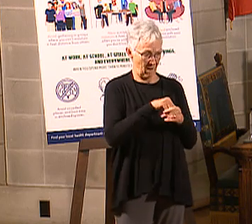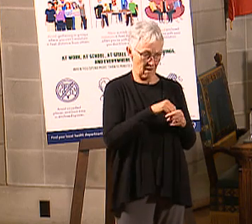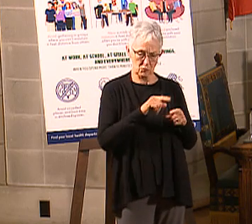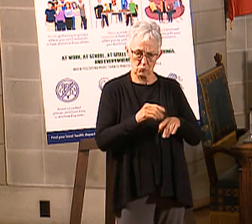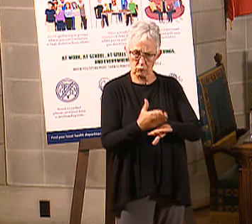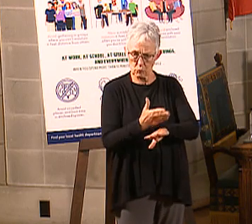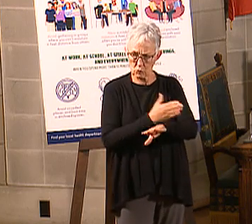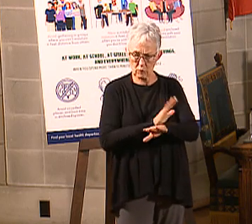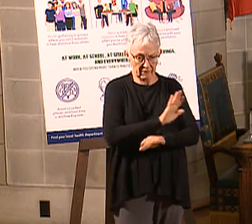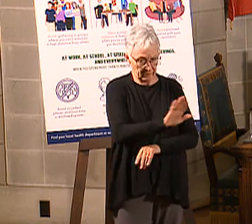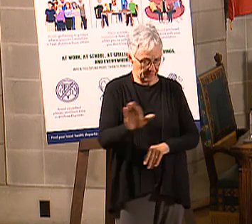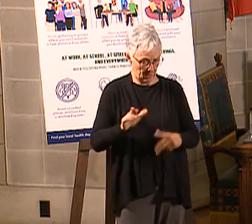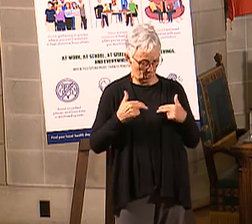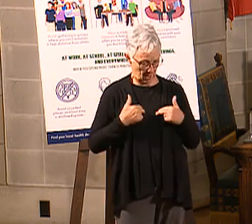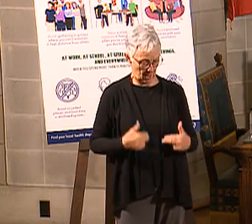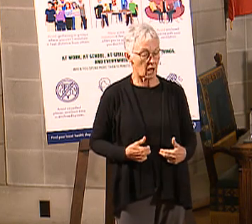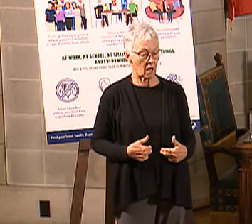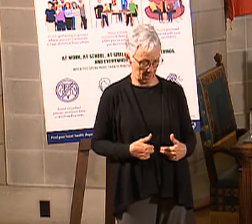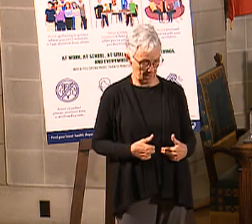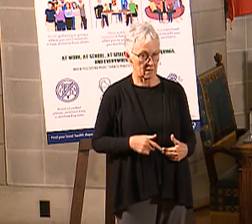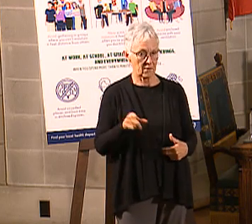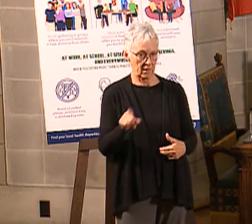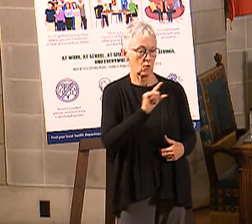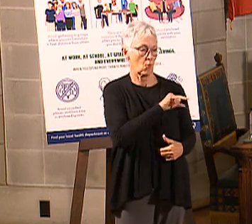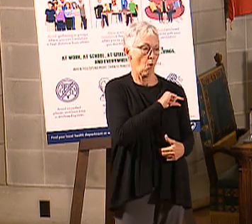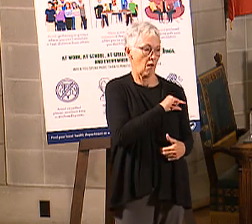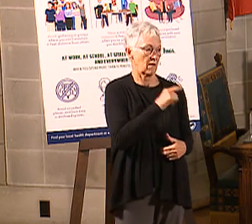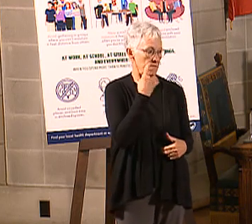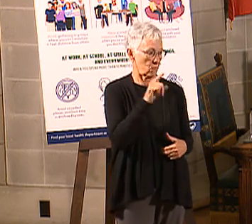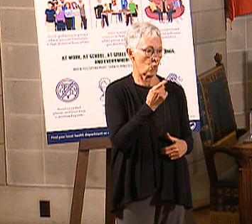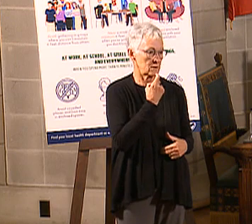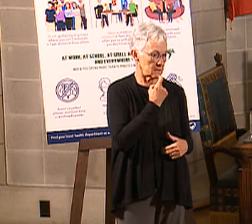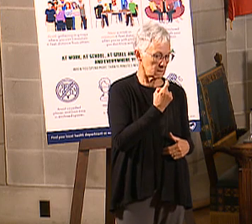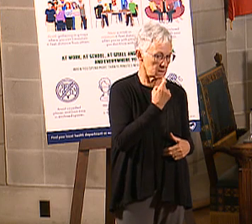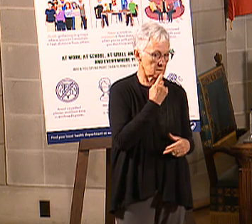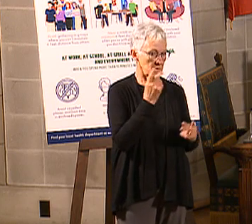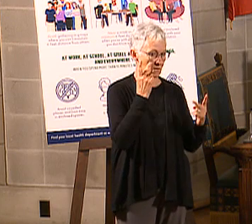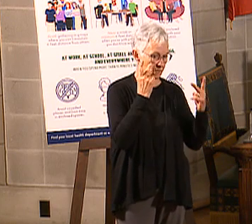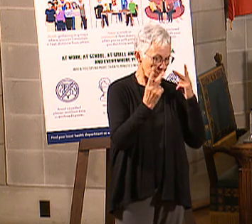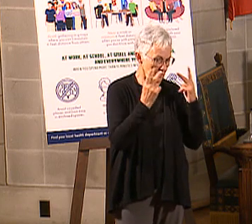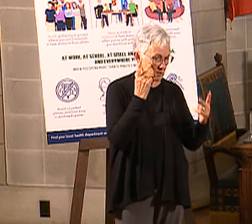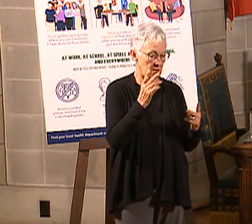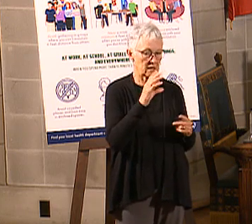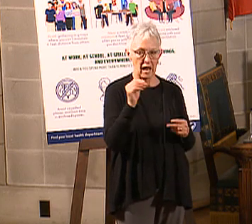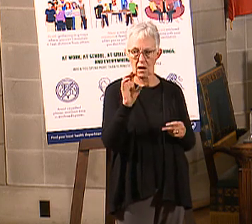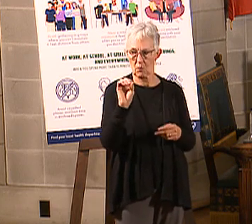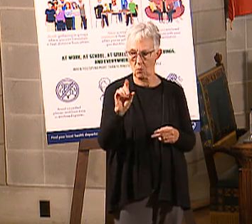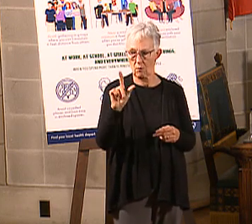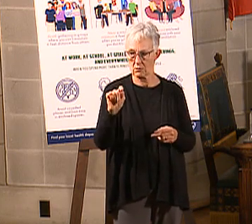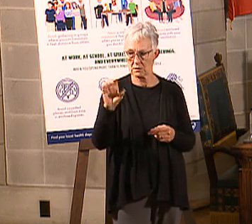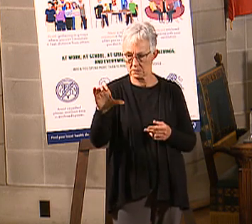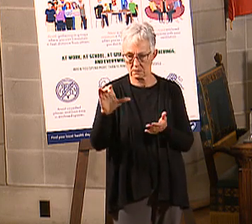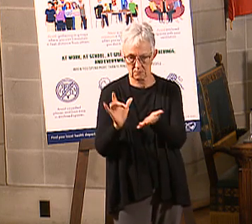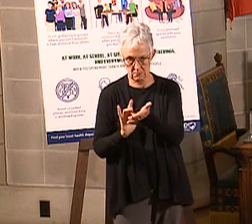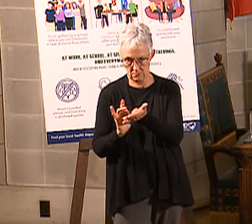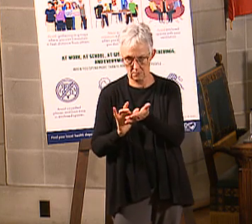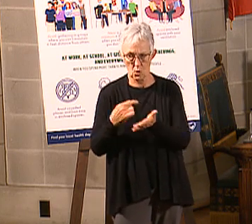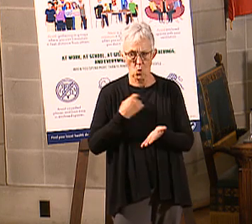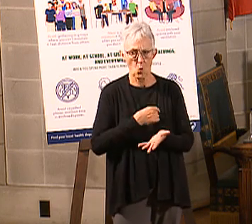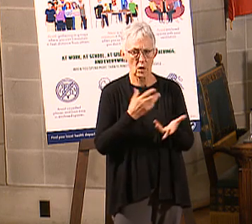then they will be able to qualify for dental, vision, and over-the-counter medications. We want to incentivize people